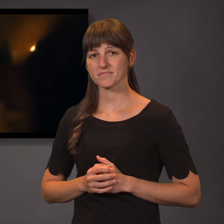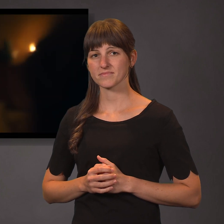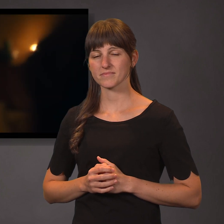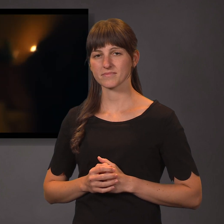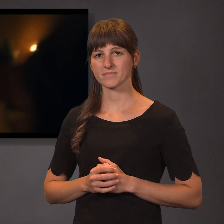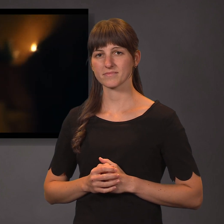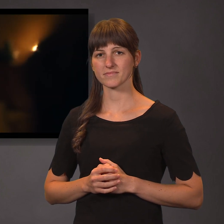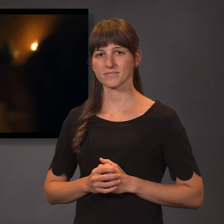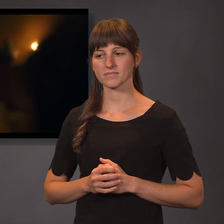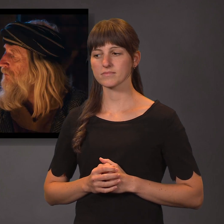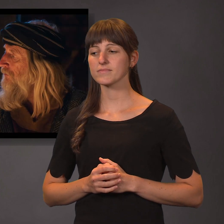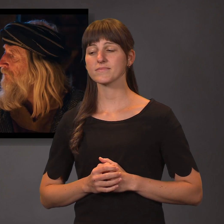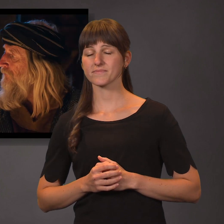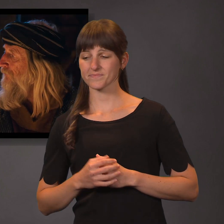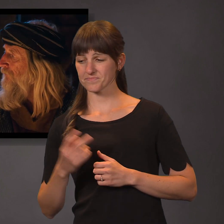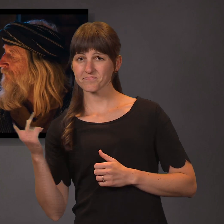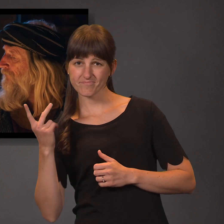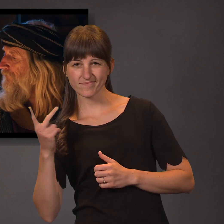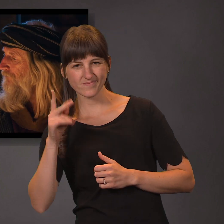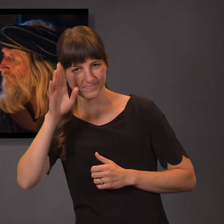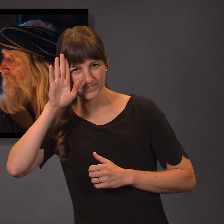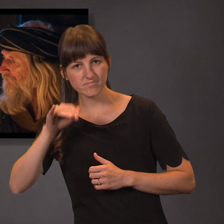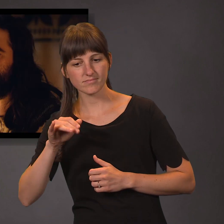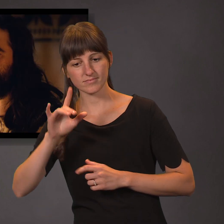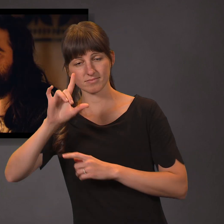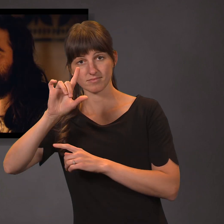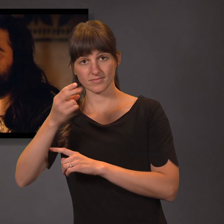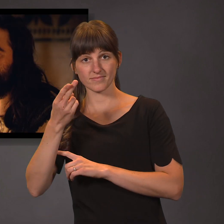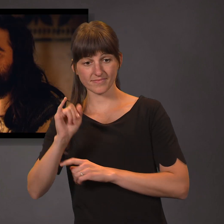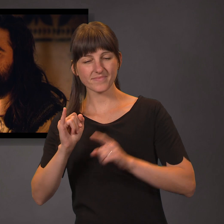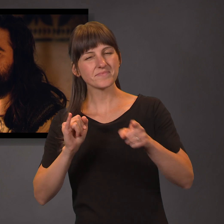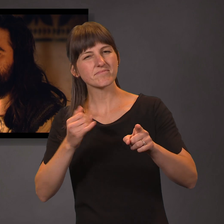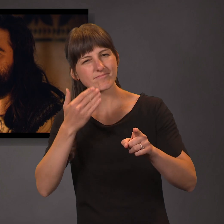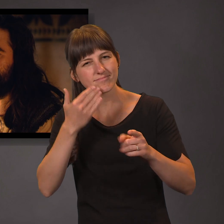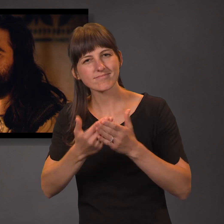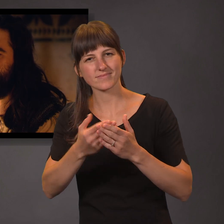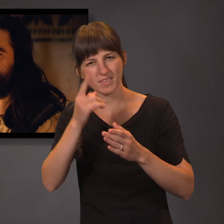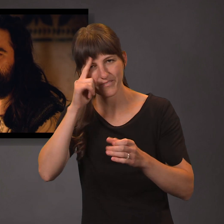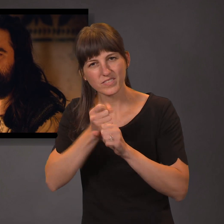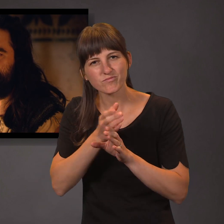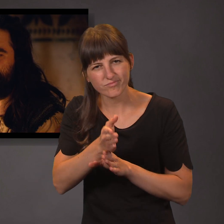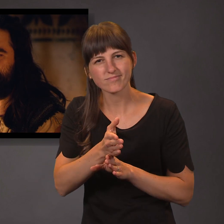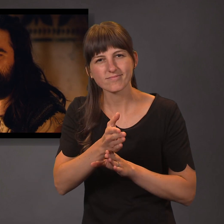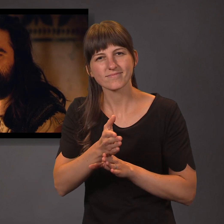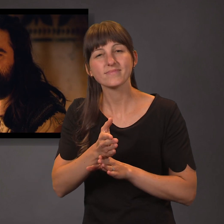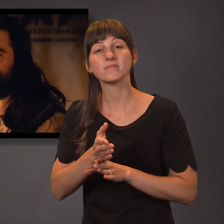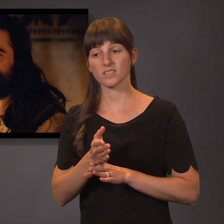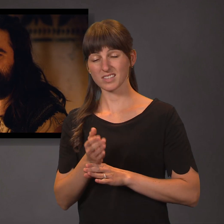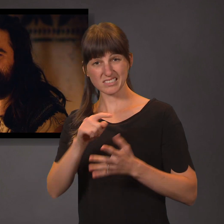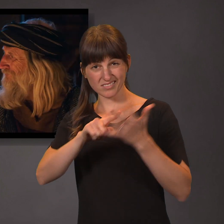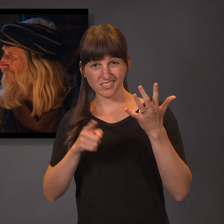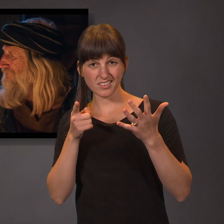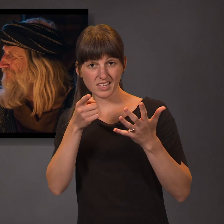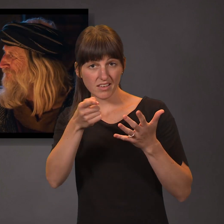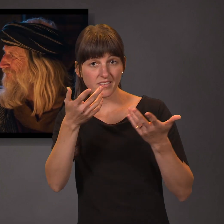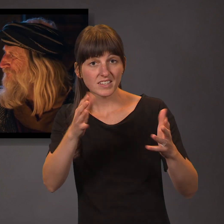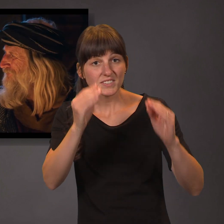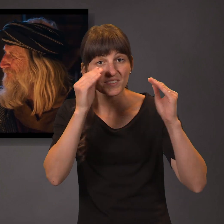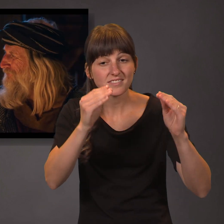We know that Lehi is a faithful man. Do we not also believe what he has taught in the words of all the prophets?